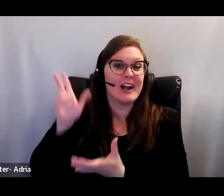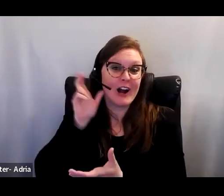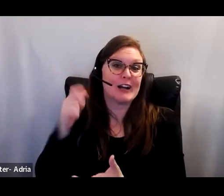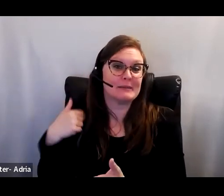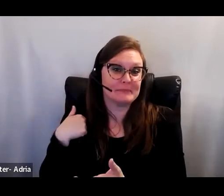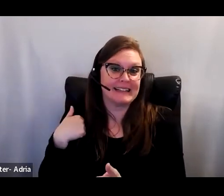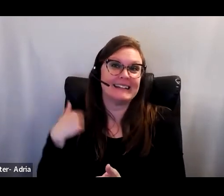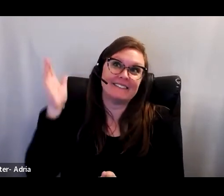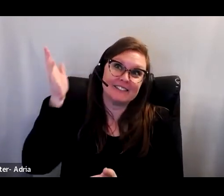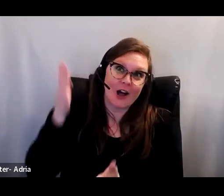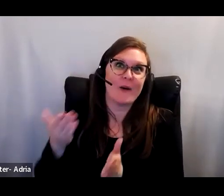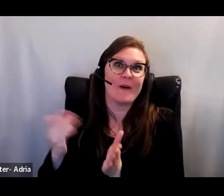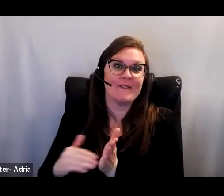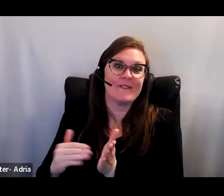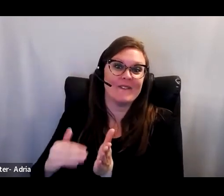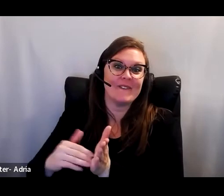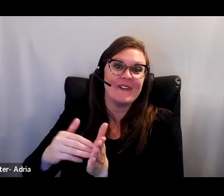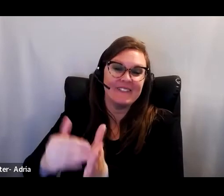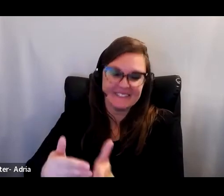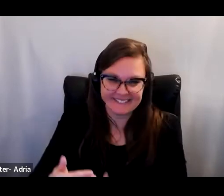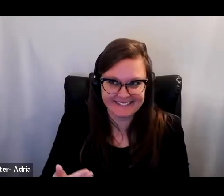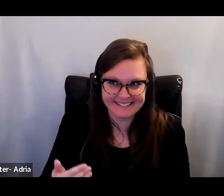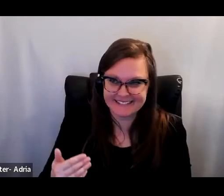before in the last few weeks.